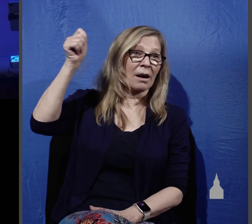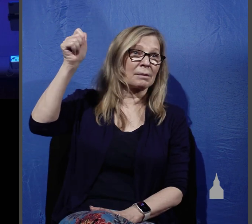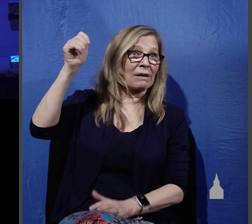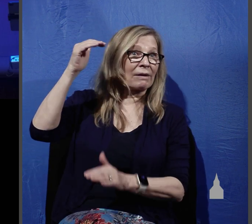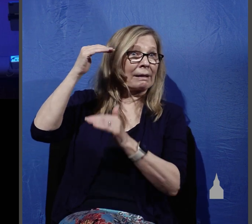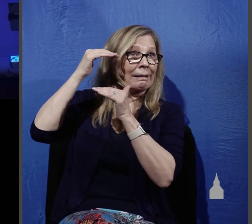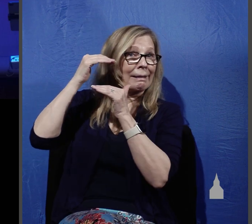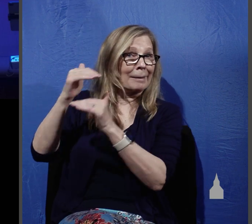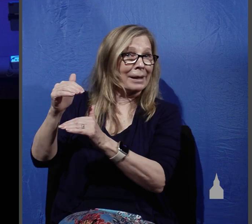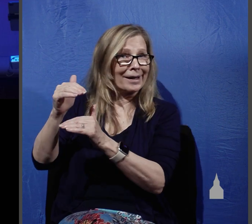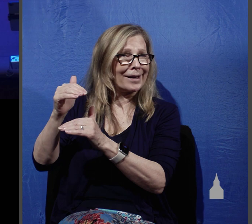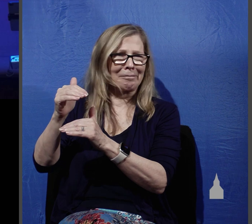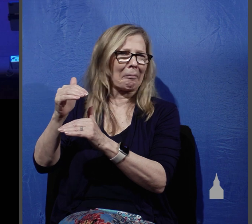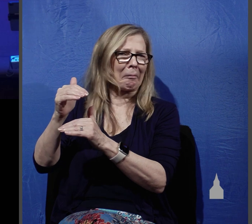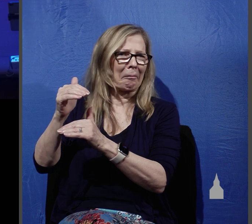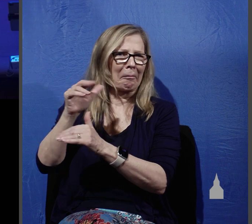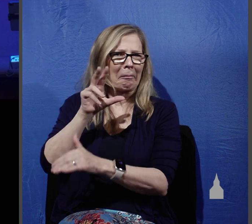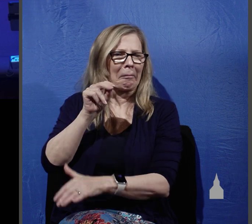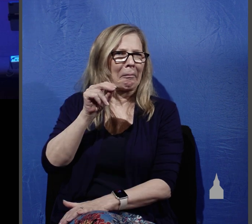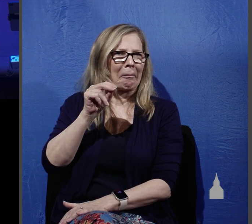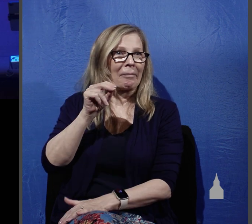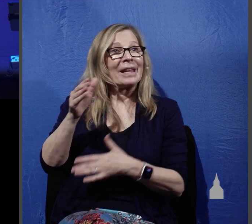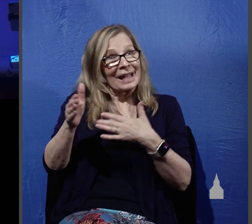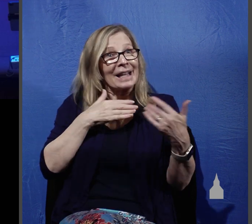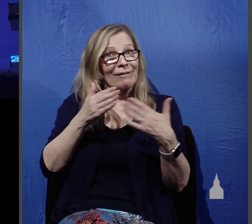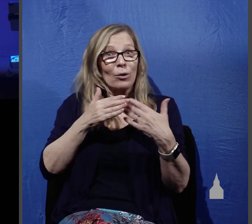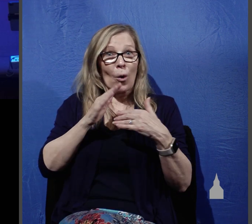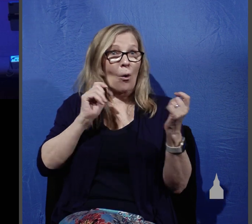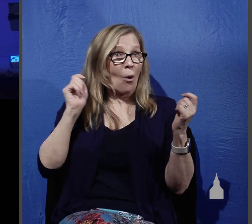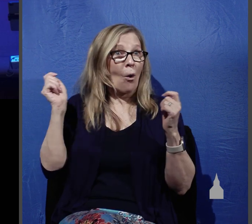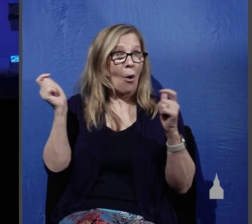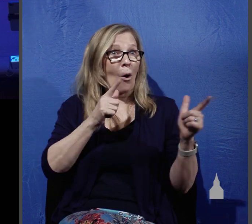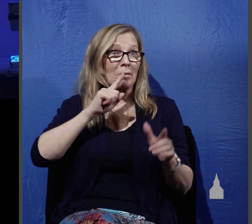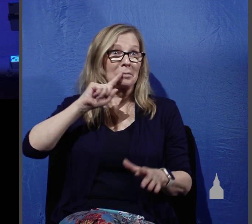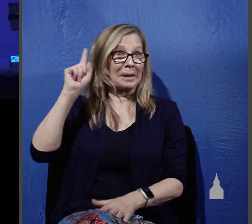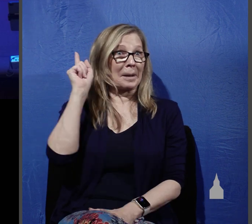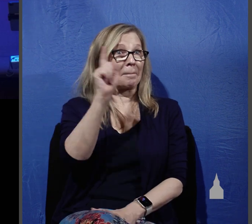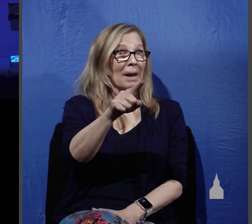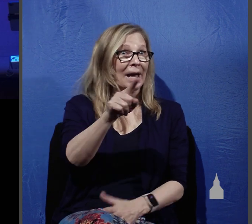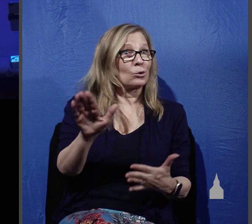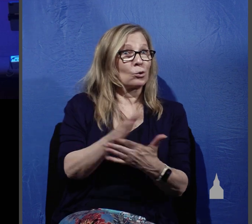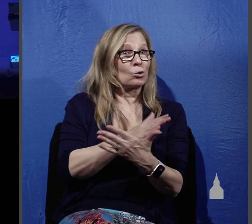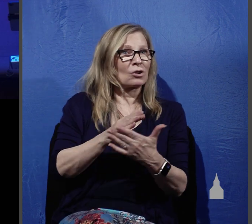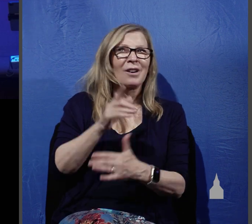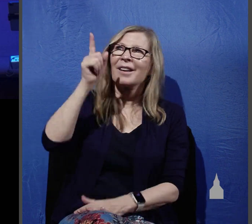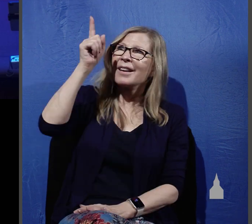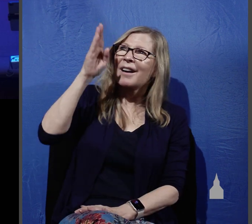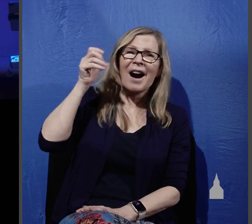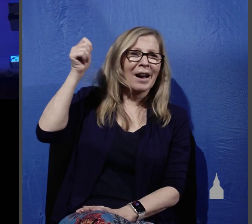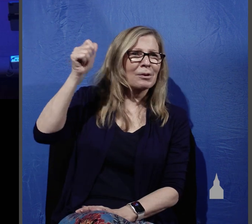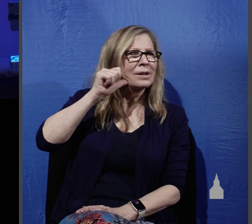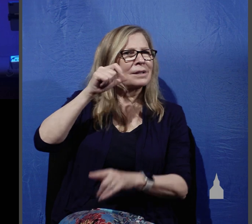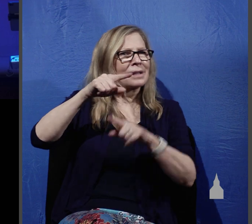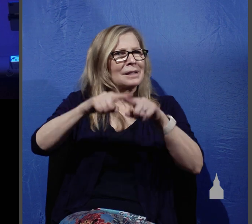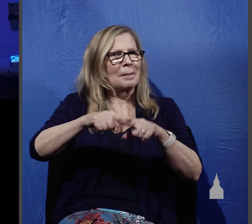though we are all commanded to share the gospel with others God is not dependent on us being